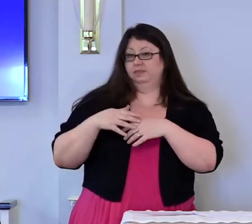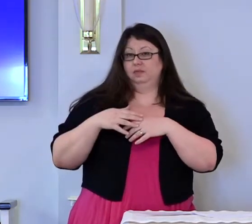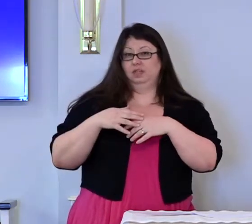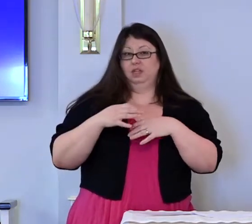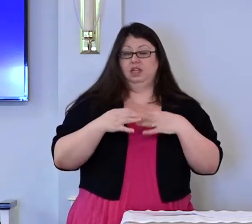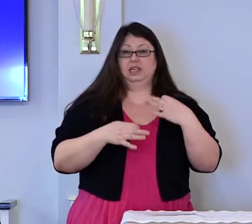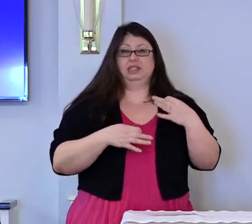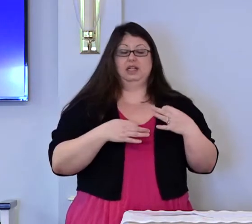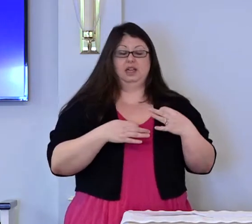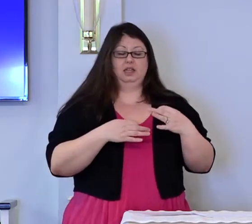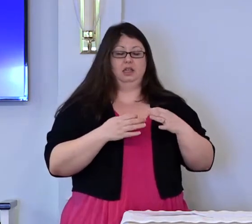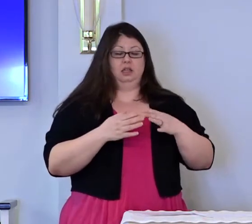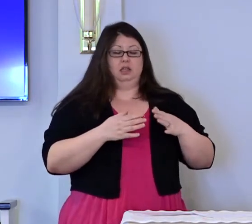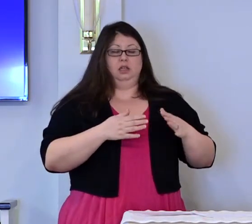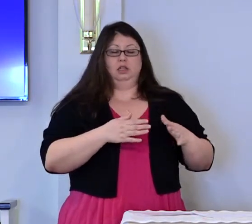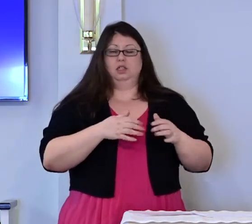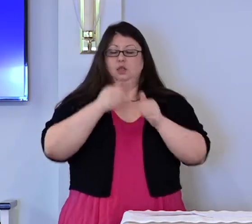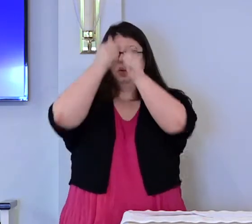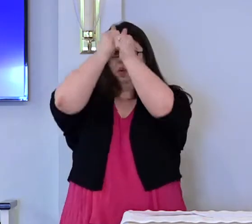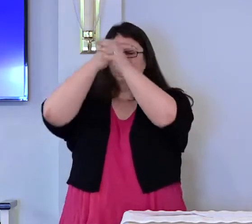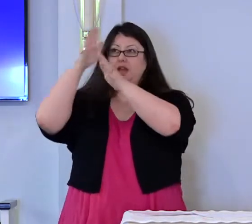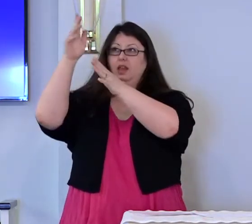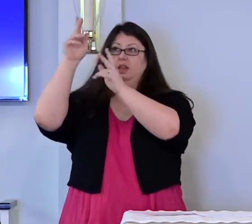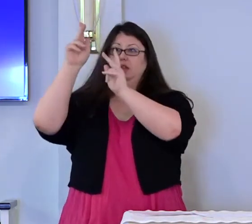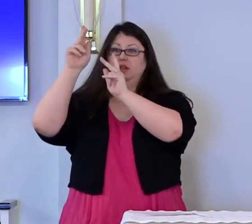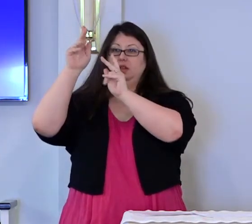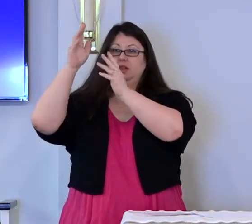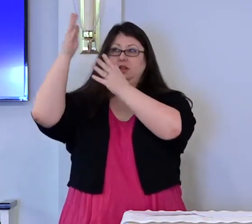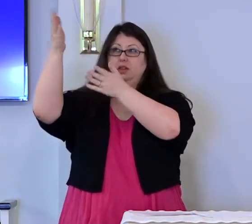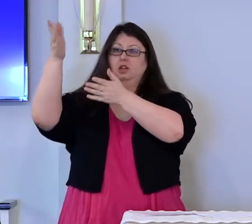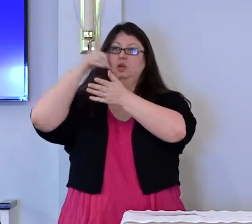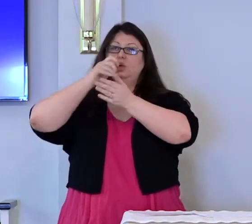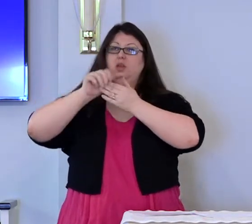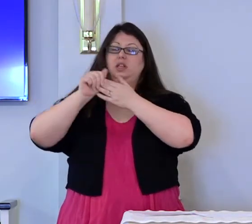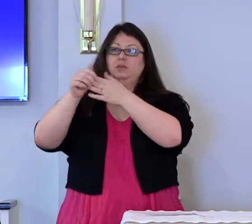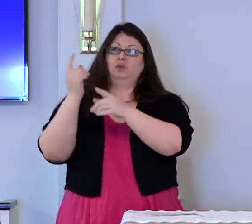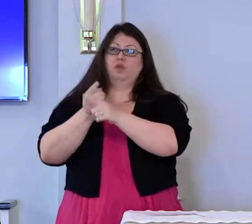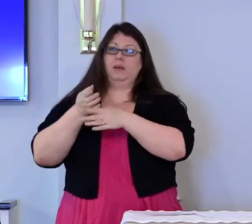rather than obey the one who leads me in the right paths.